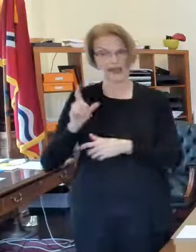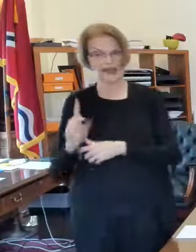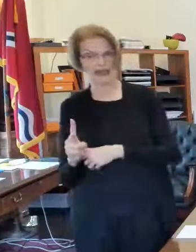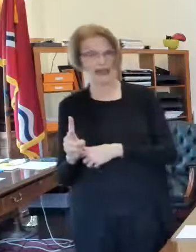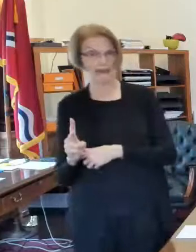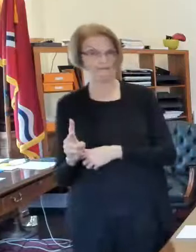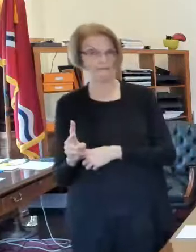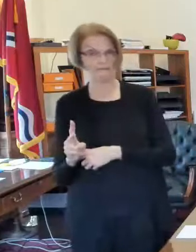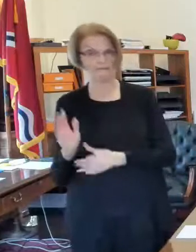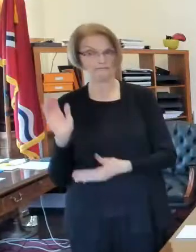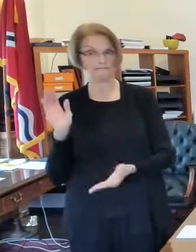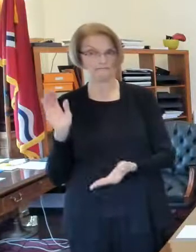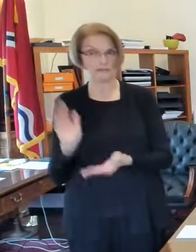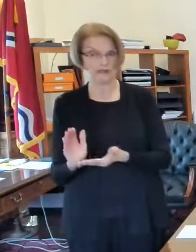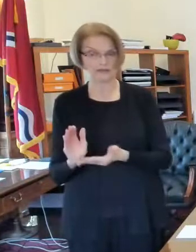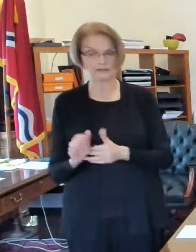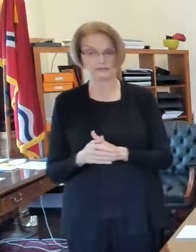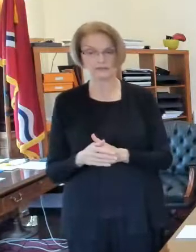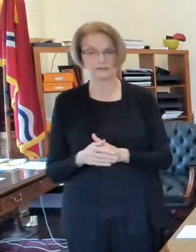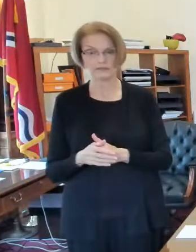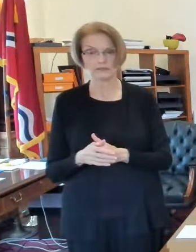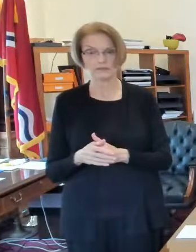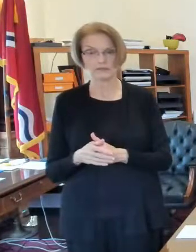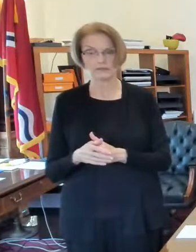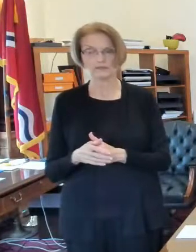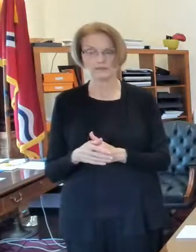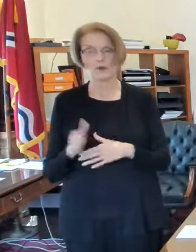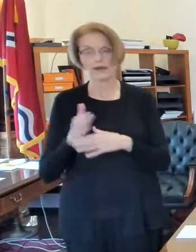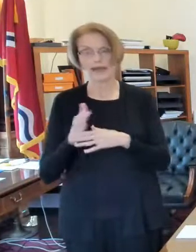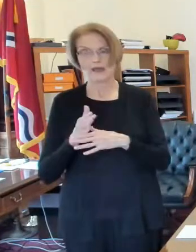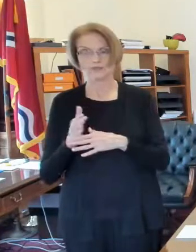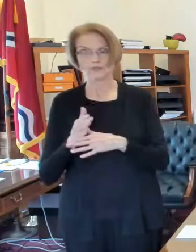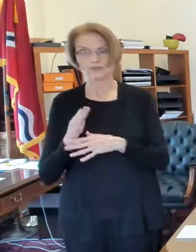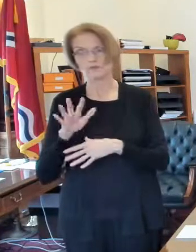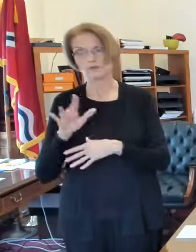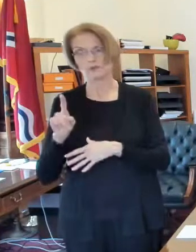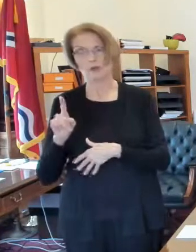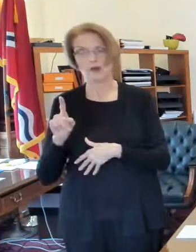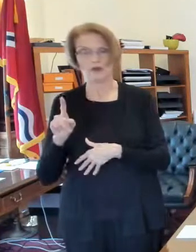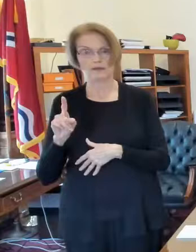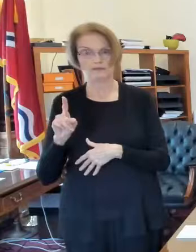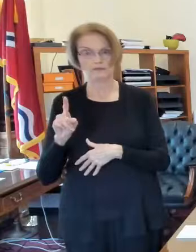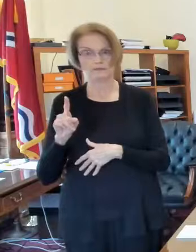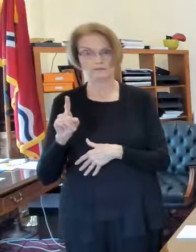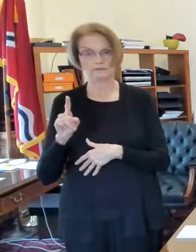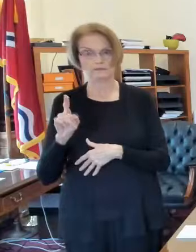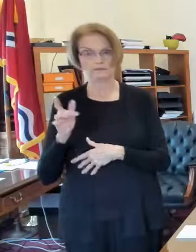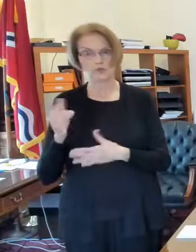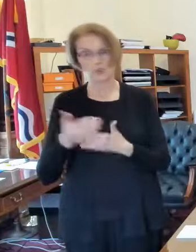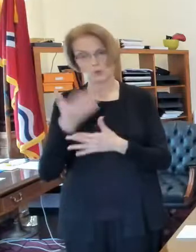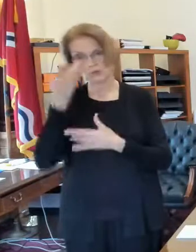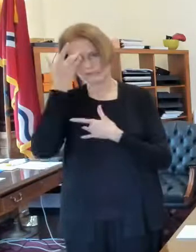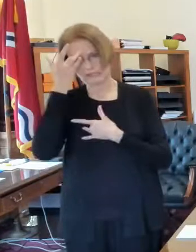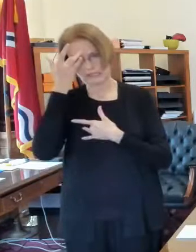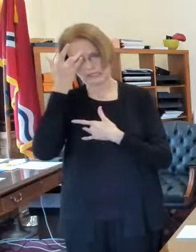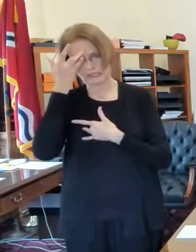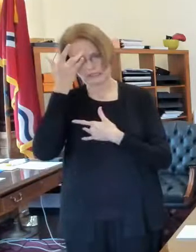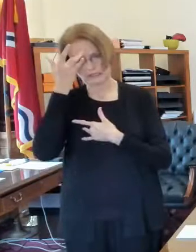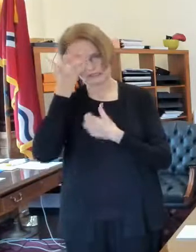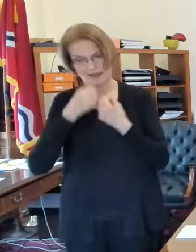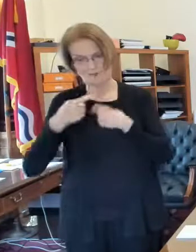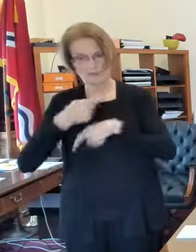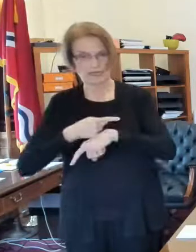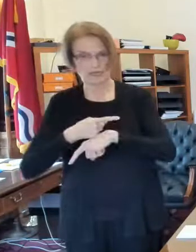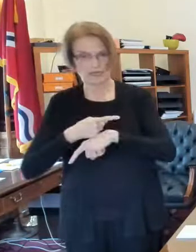little bit uh we have 51 cases on average per day per 100 000